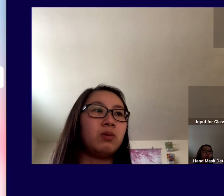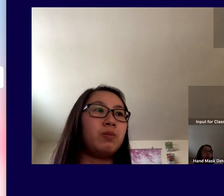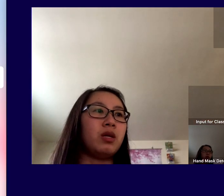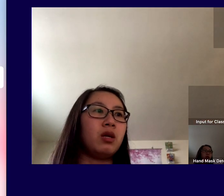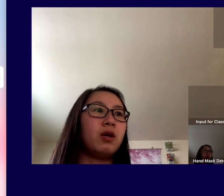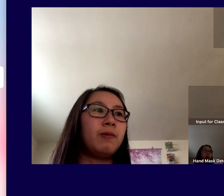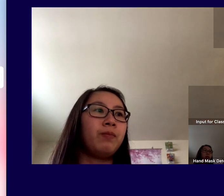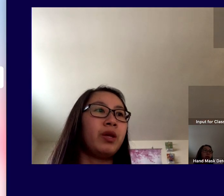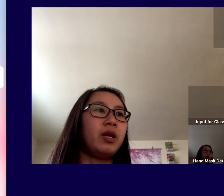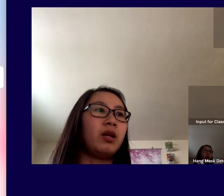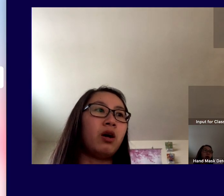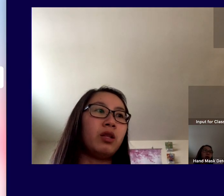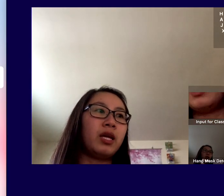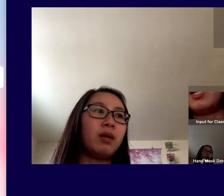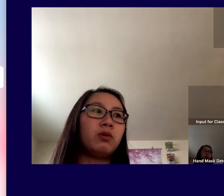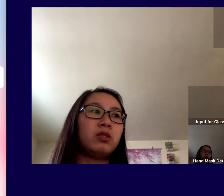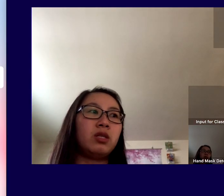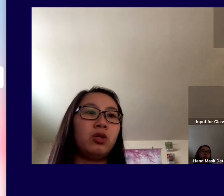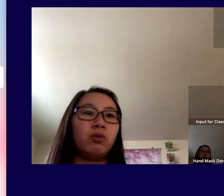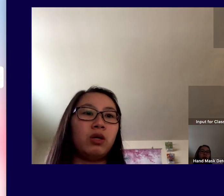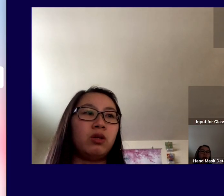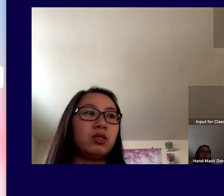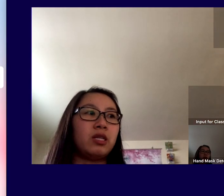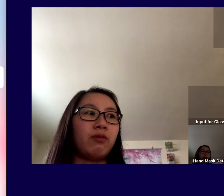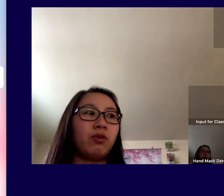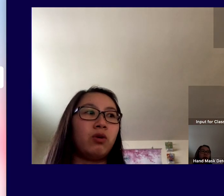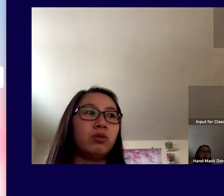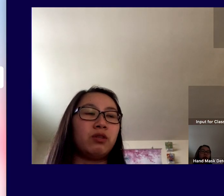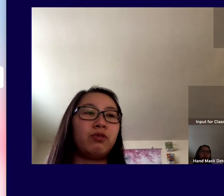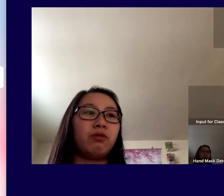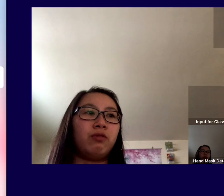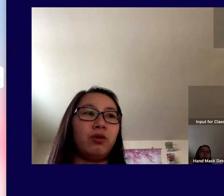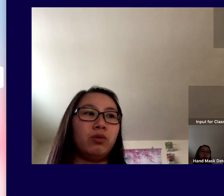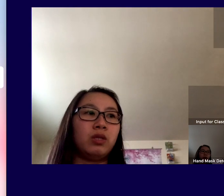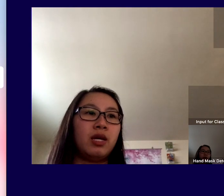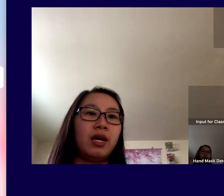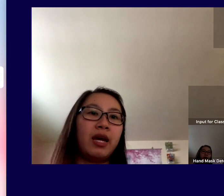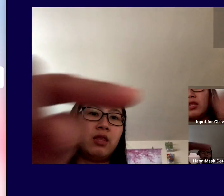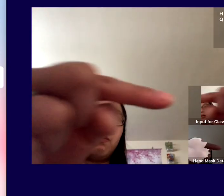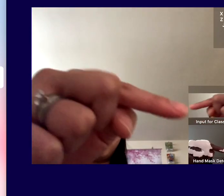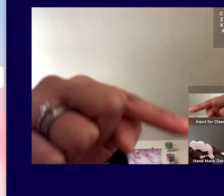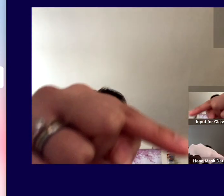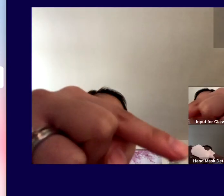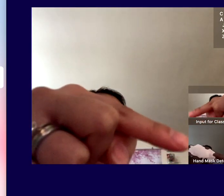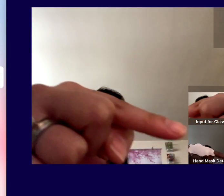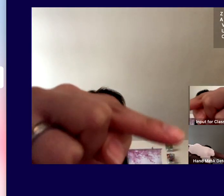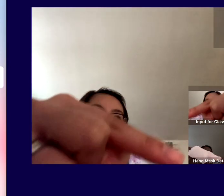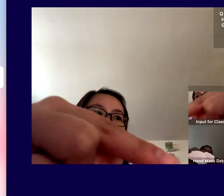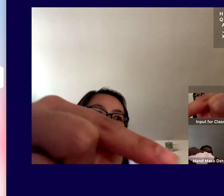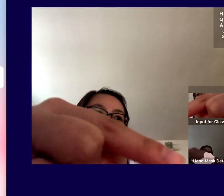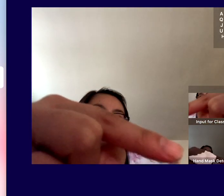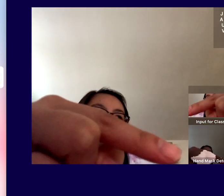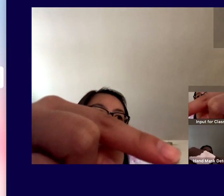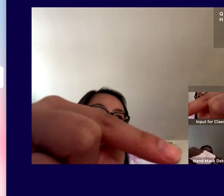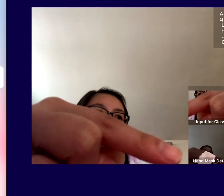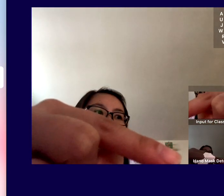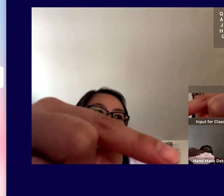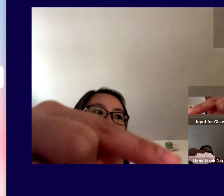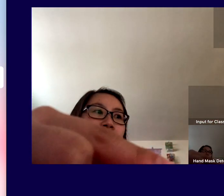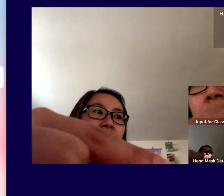to B. And on the camera scene you'll notice several different views. At the bottom right we have